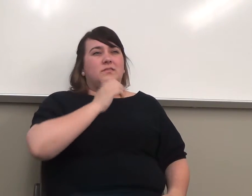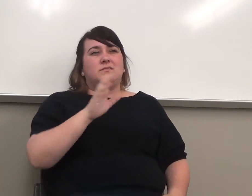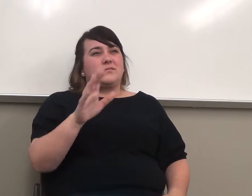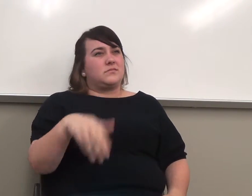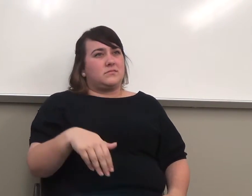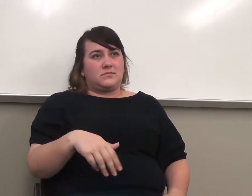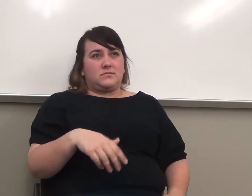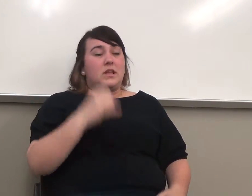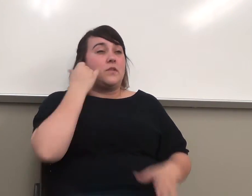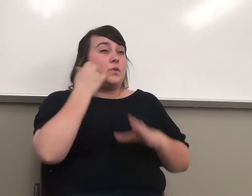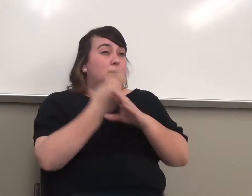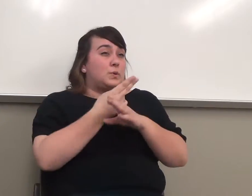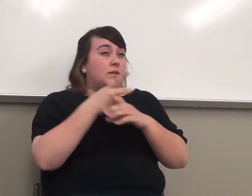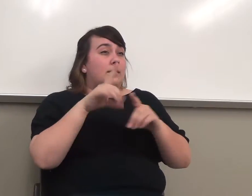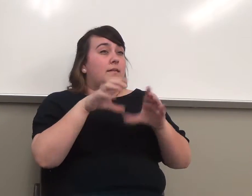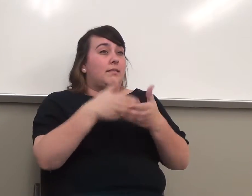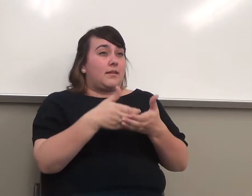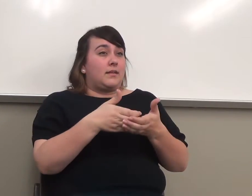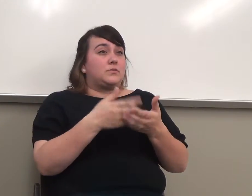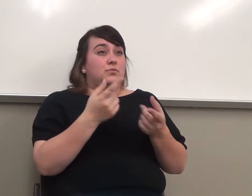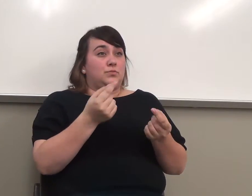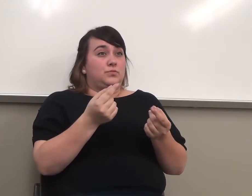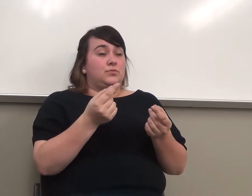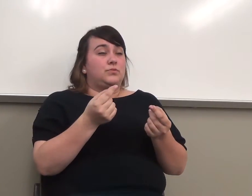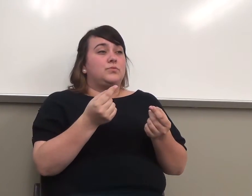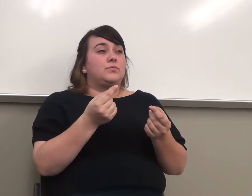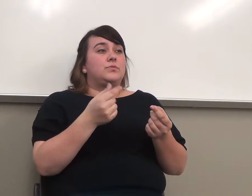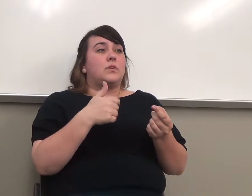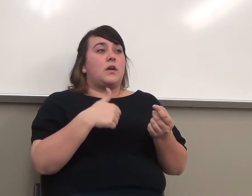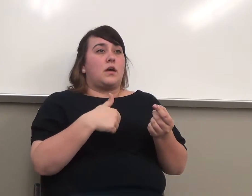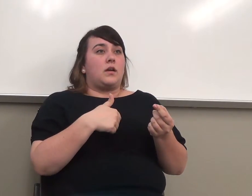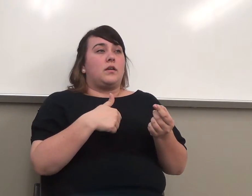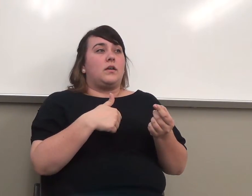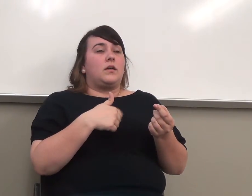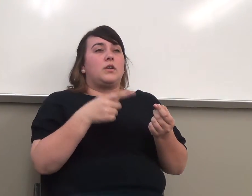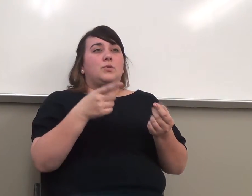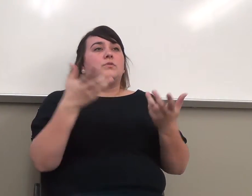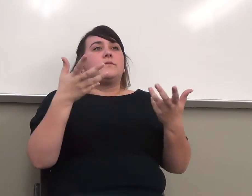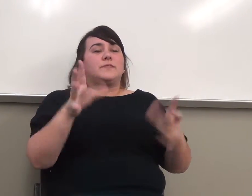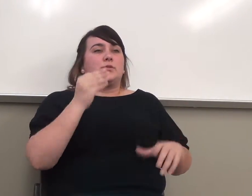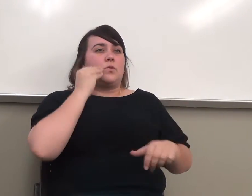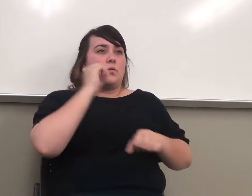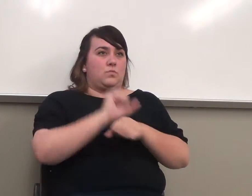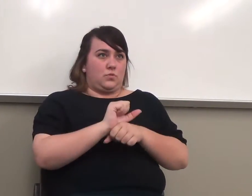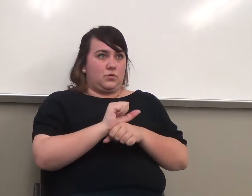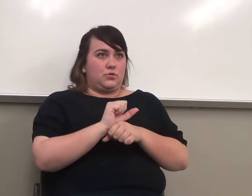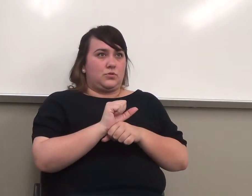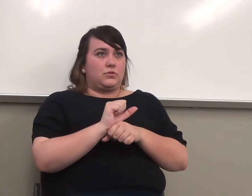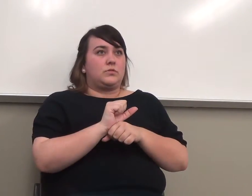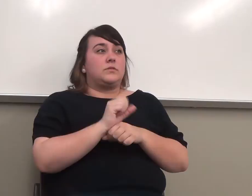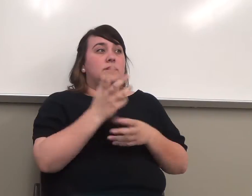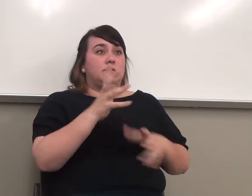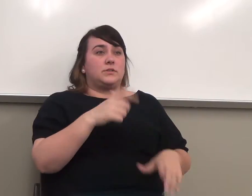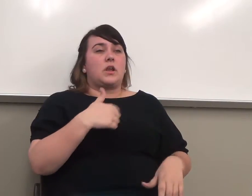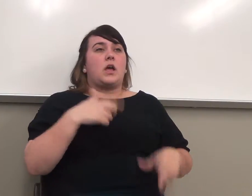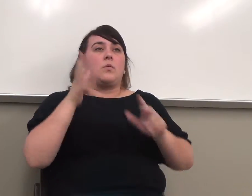we do use it in class, I will, you will have done homework in here before, and I will just put it up here and